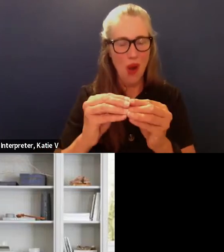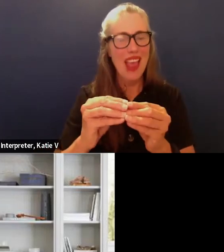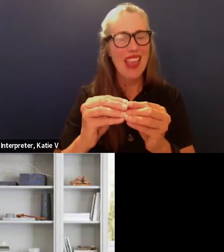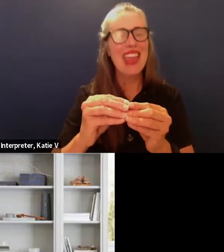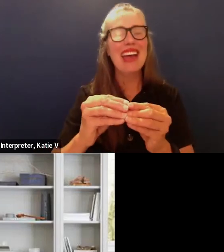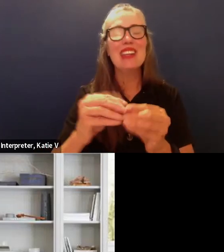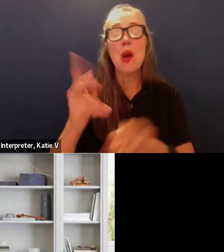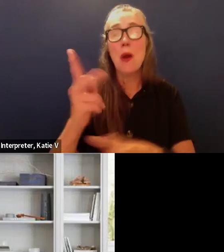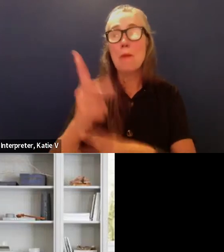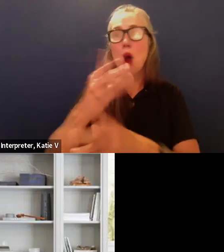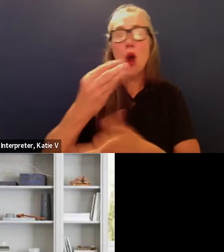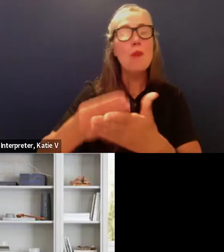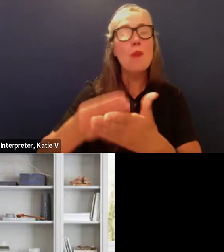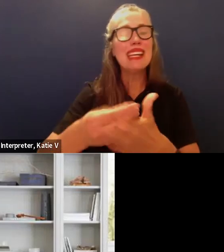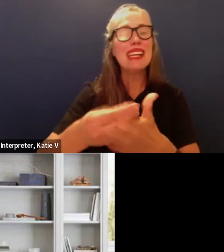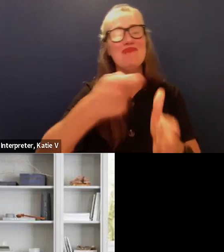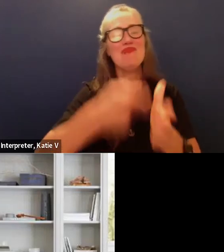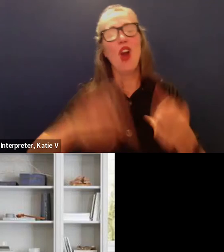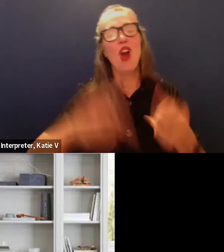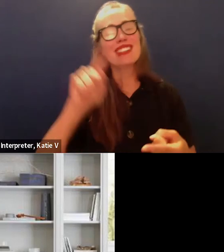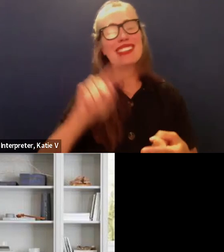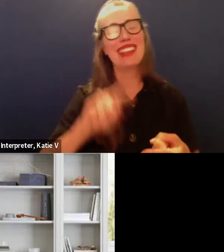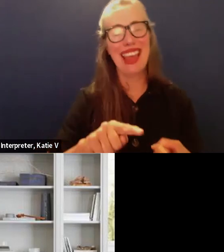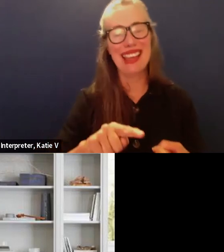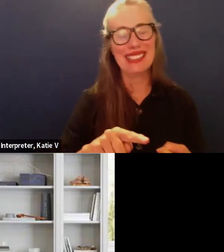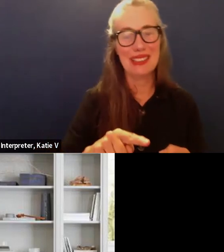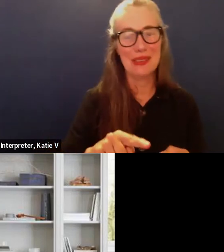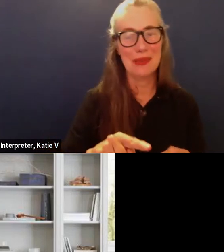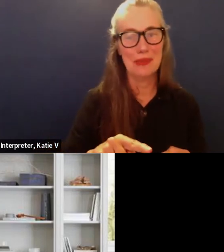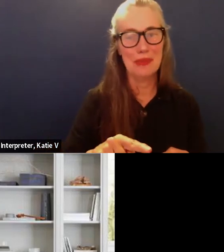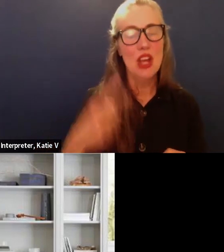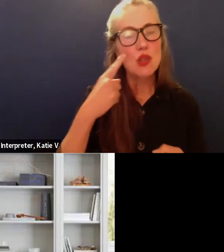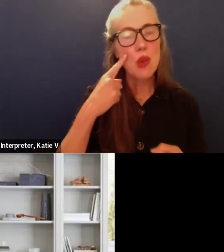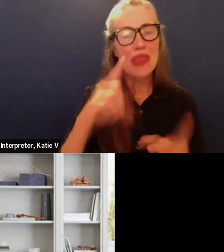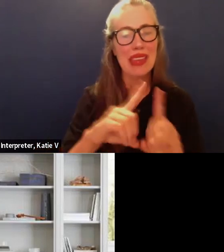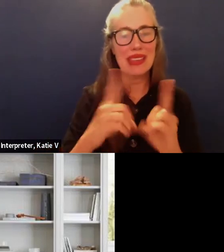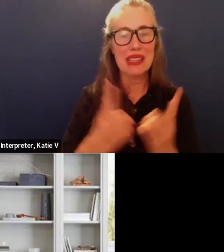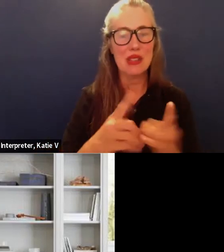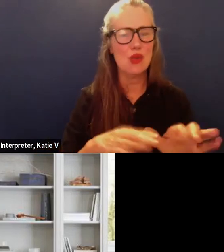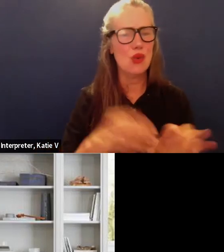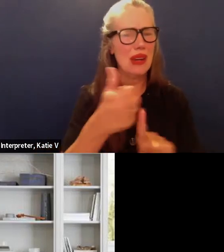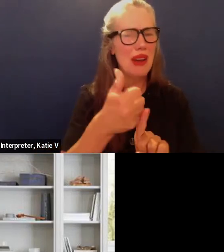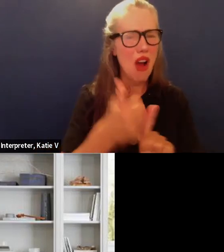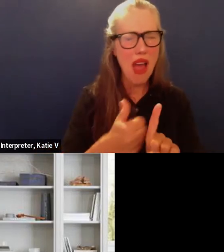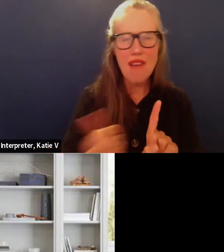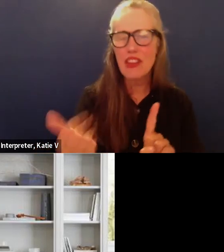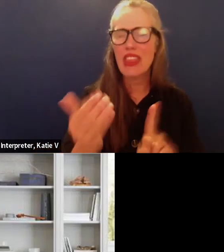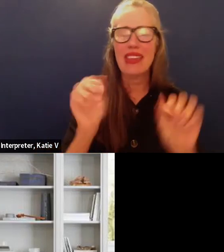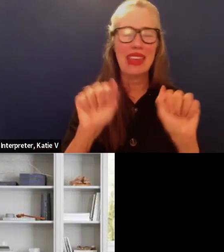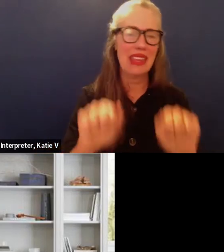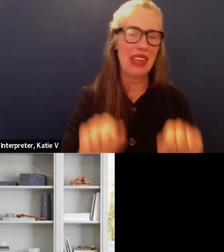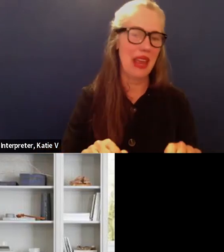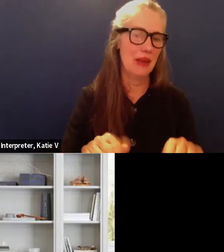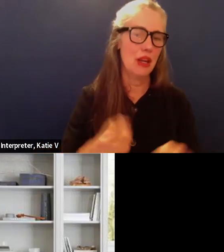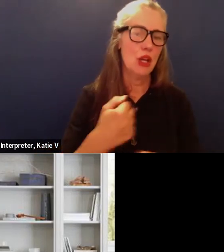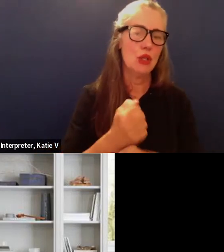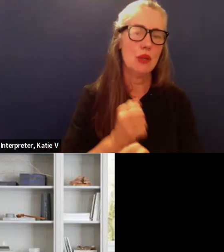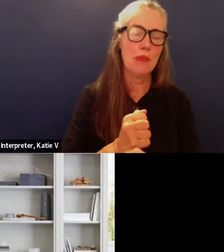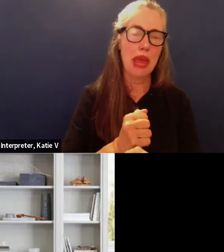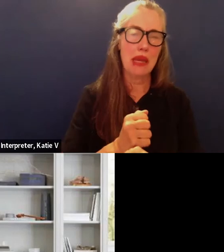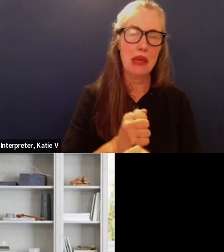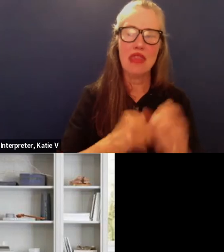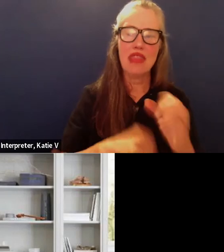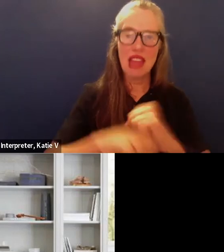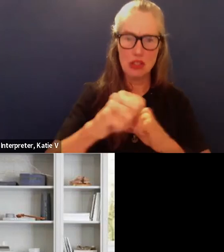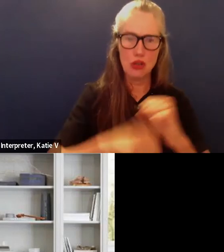you to borrow money. So across the board, I believe the district is doing everything that they can to not only have an efficient structure,